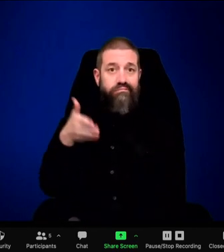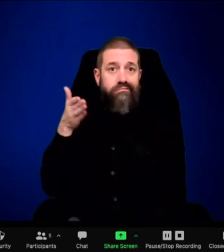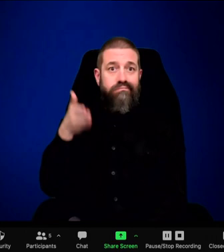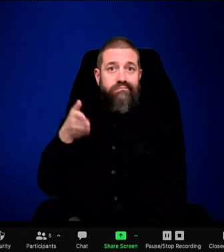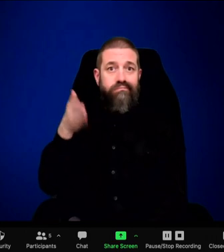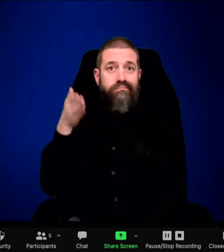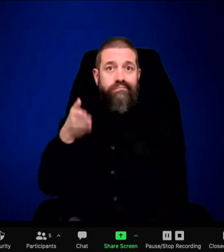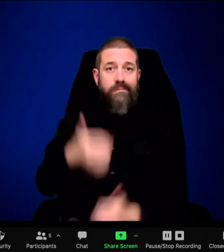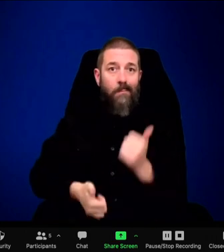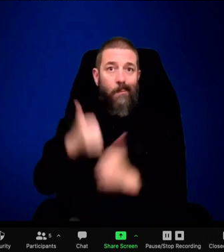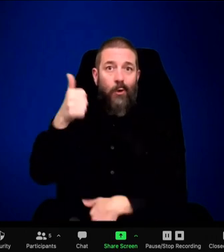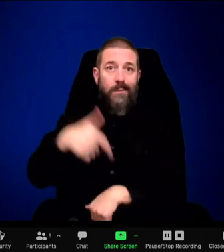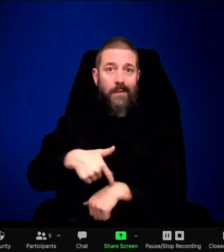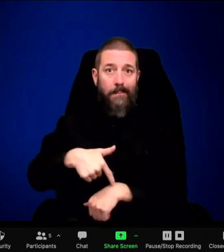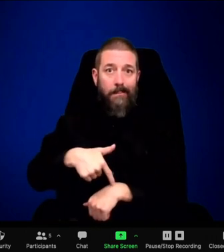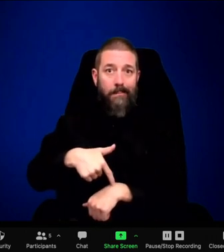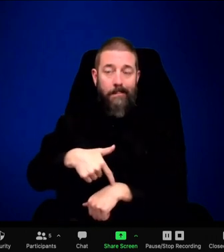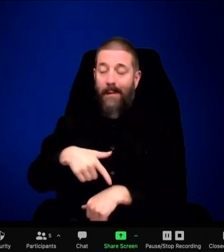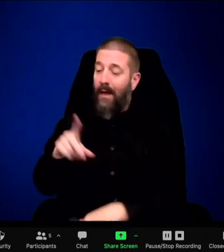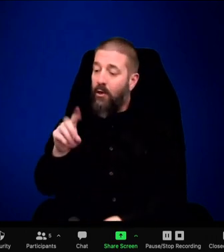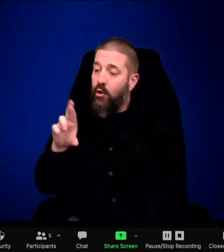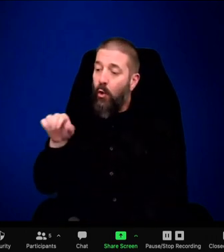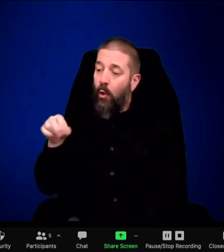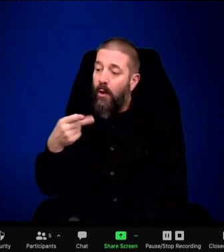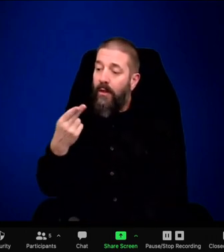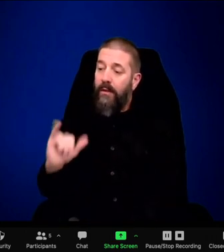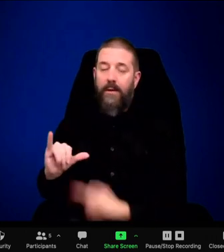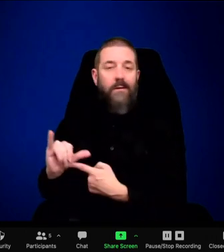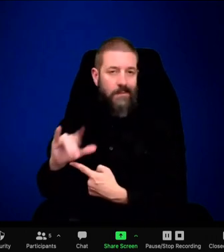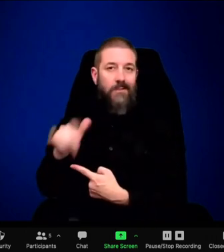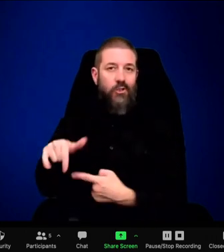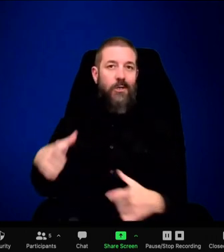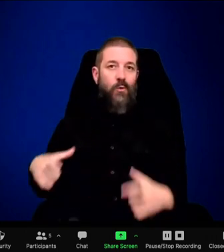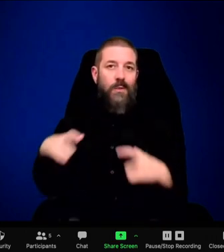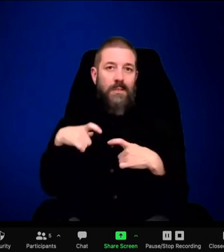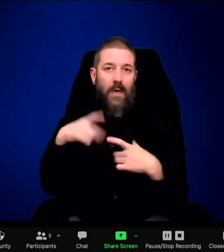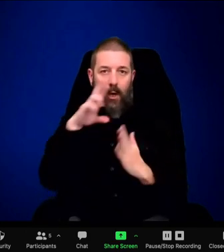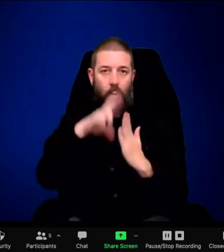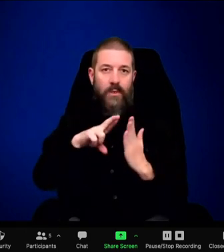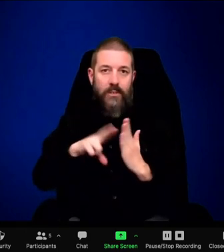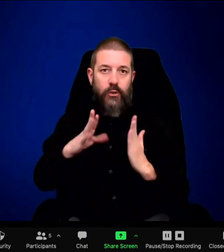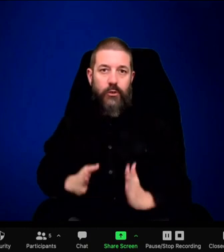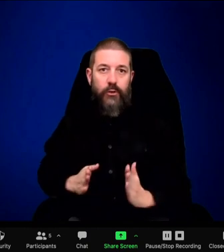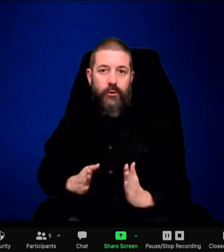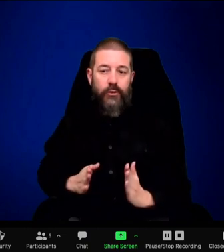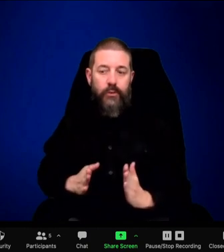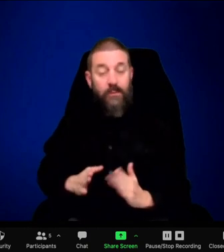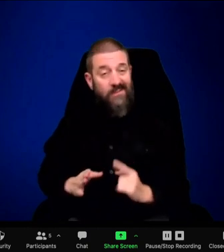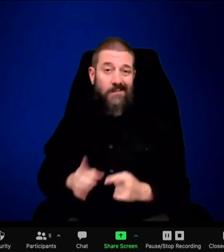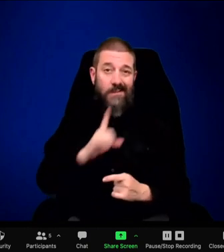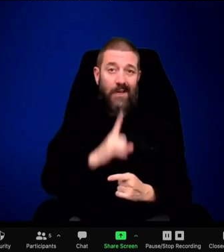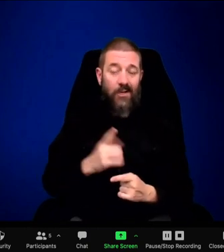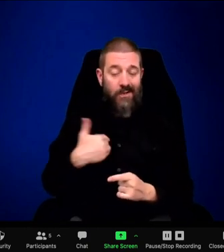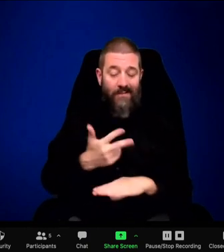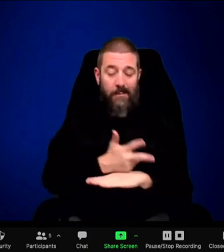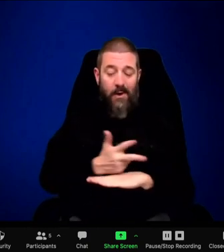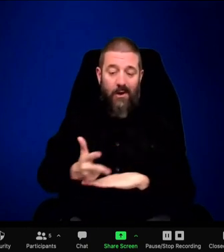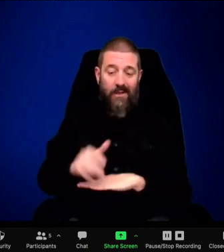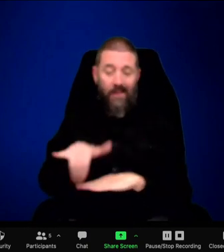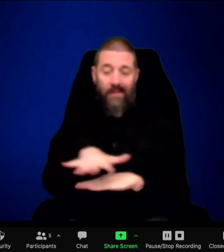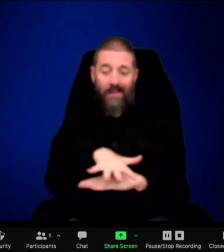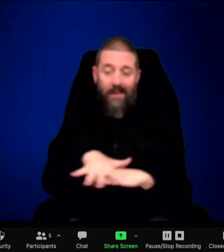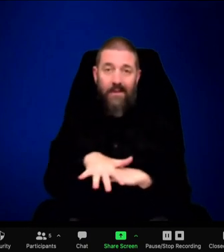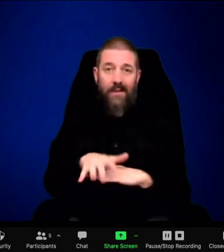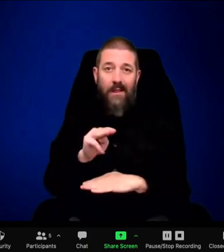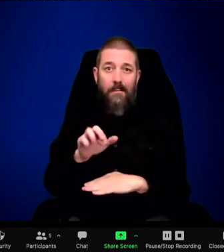we honor him by calling him that. Dave, my understanding, was a coyote researcher in the years just before the